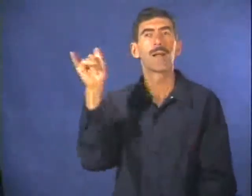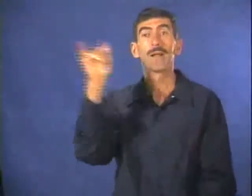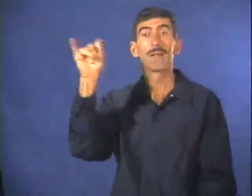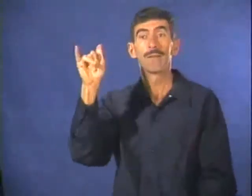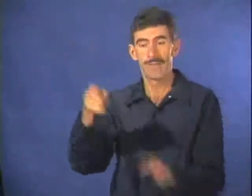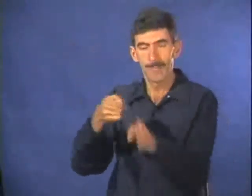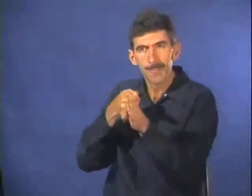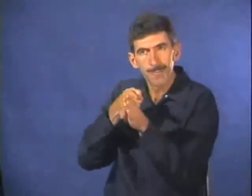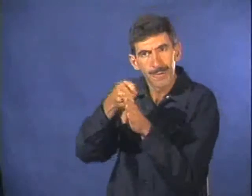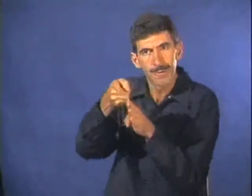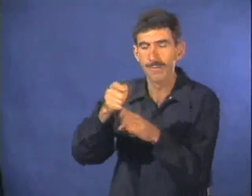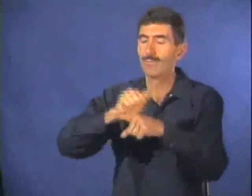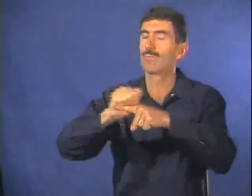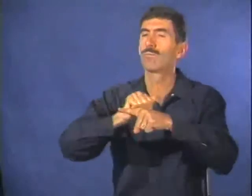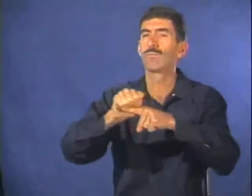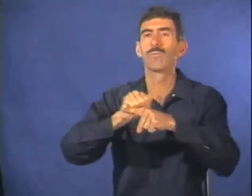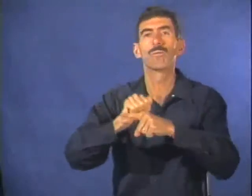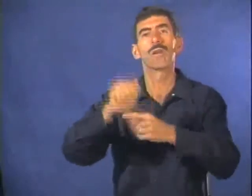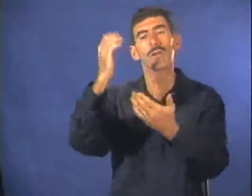Things like special training courses.